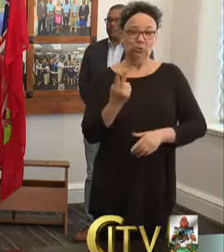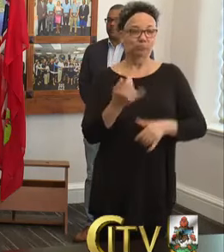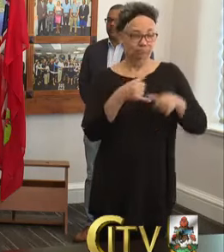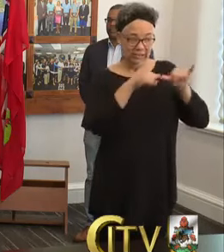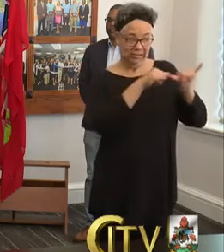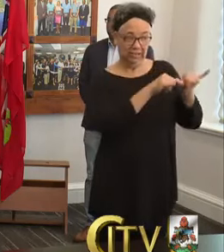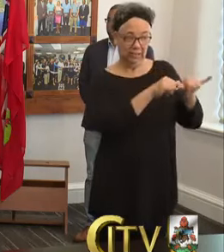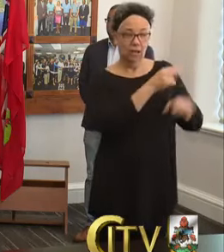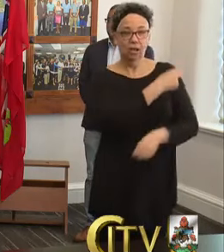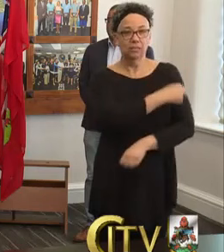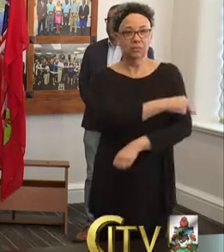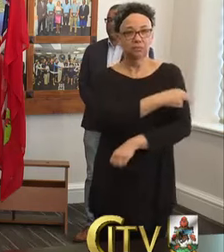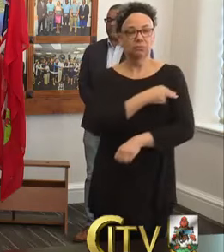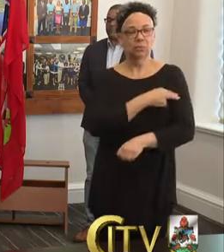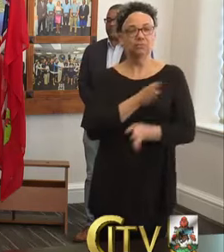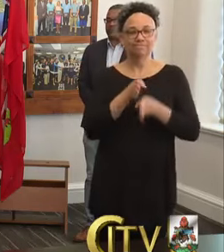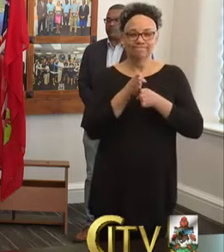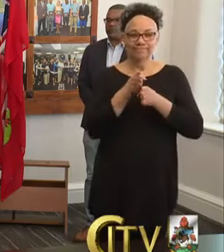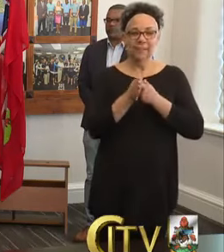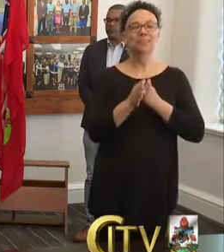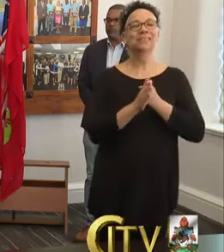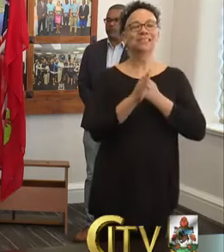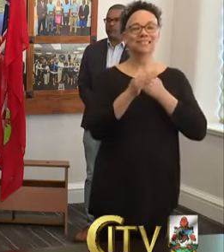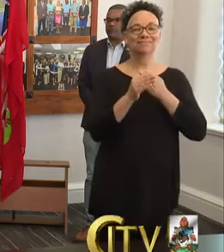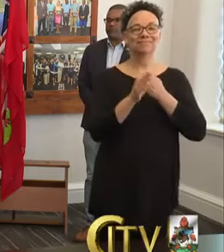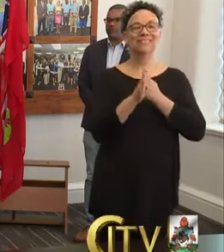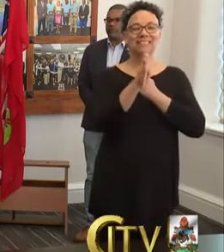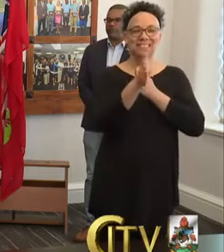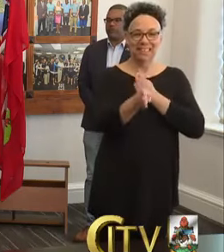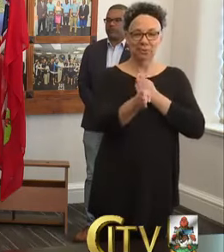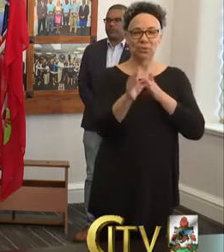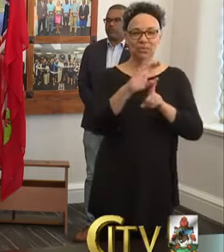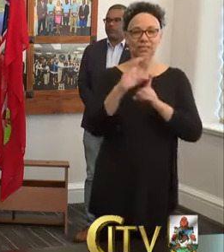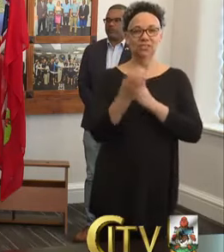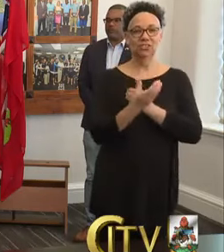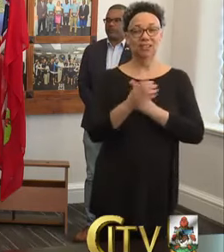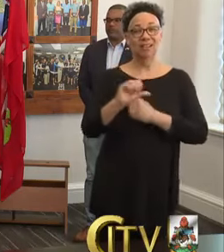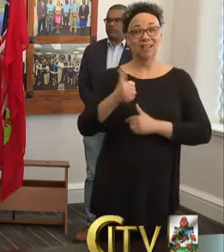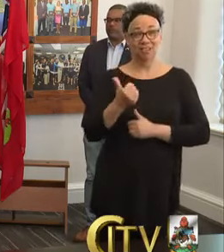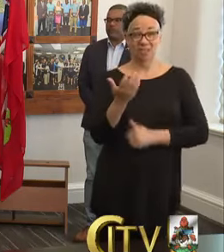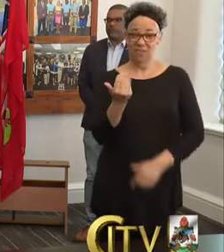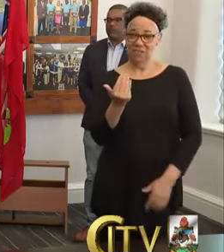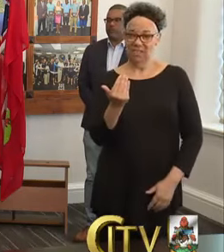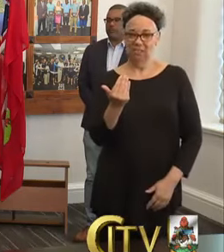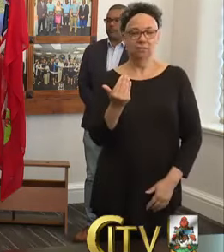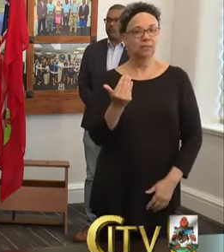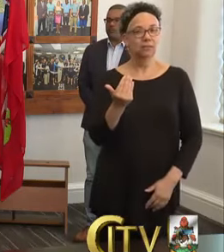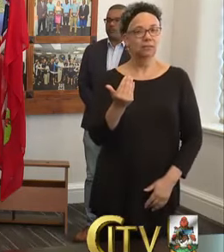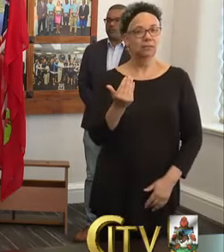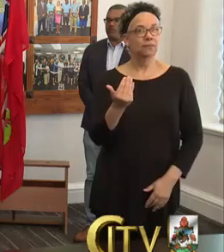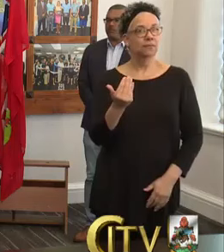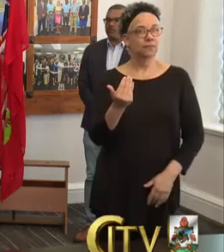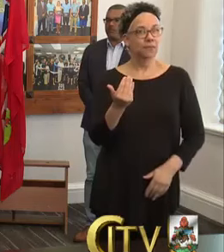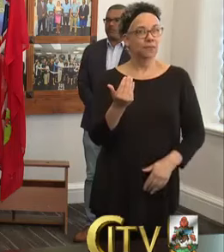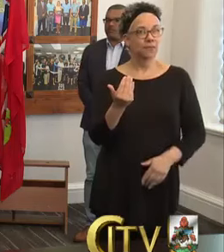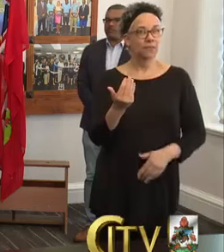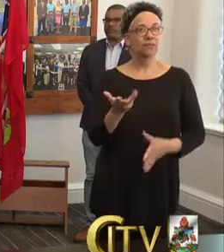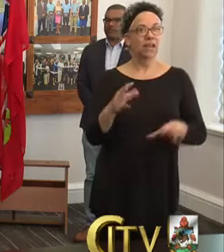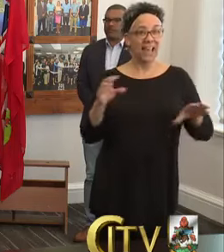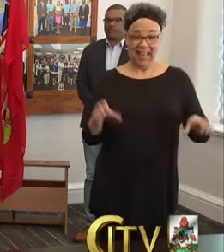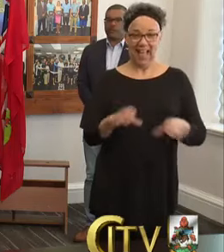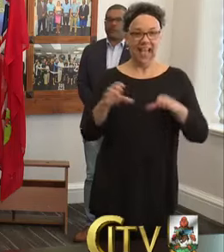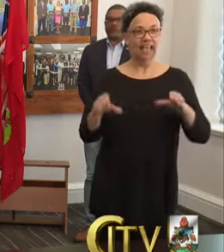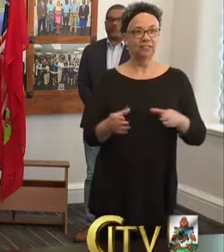in stable condition. And the other 15 are currently active inside of their COVID infection.